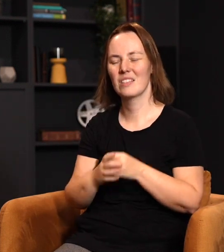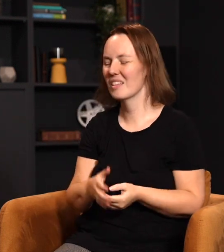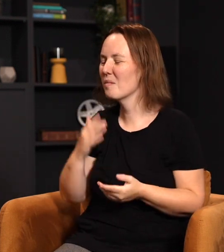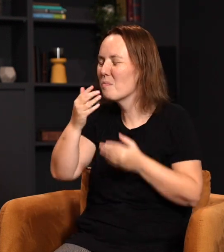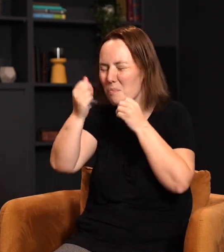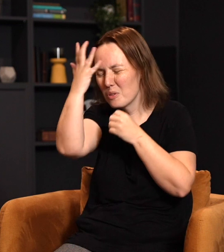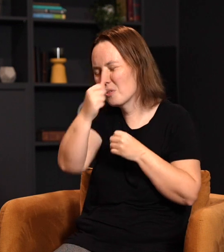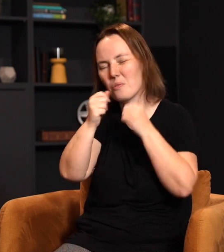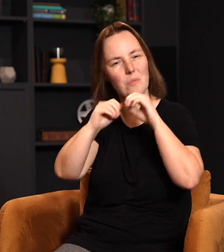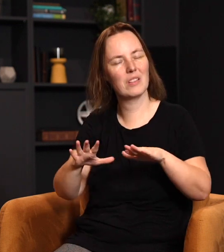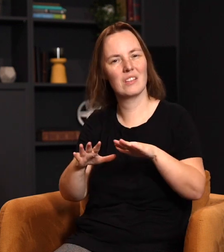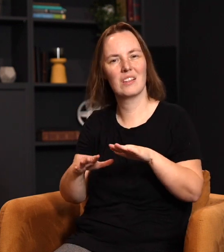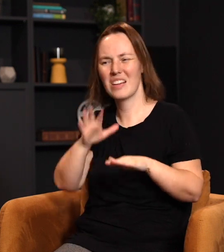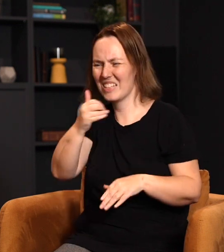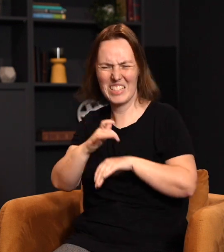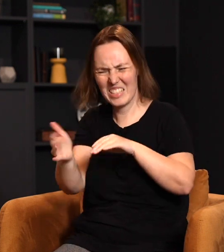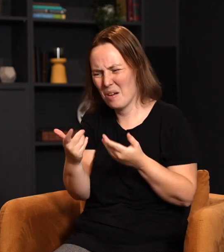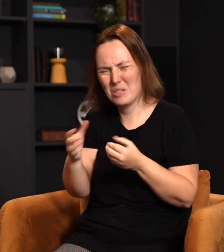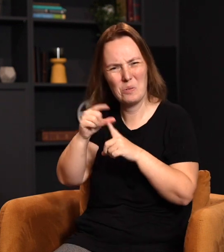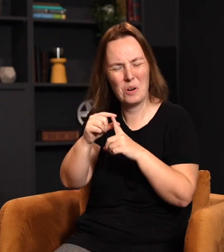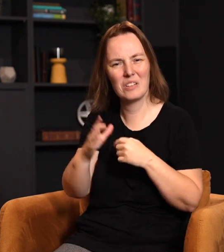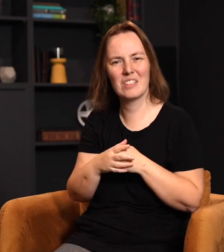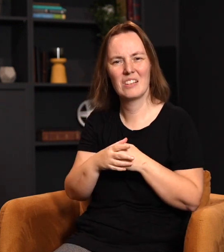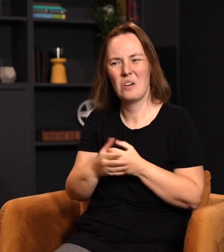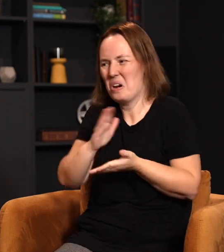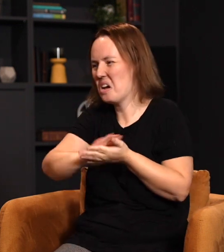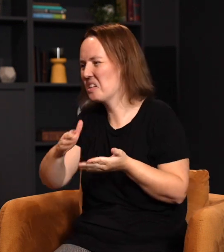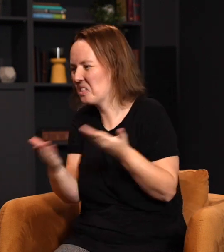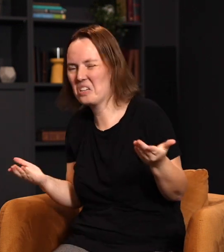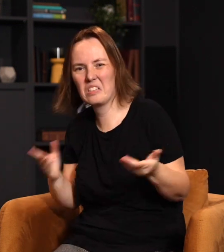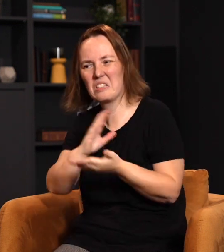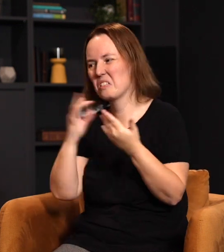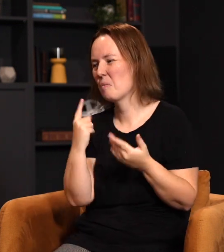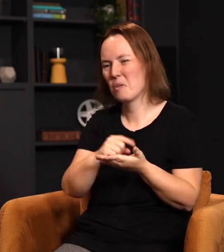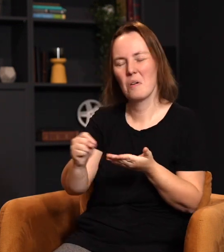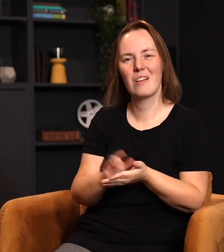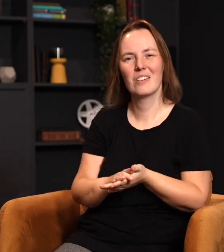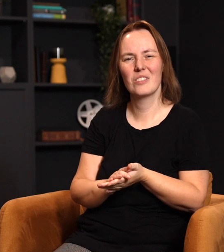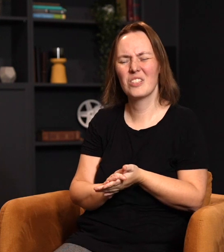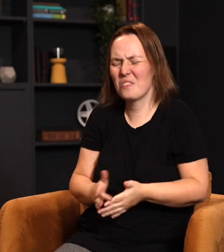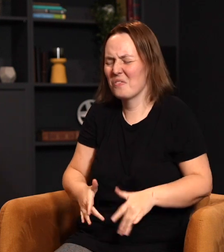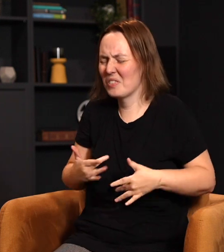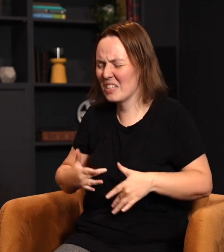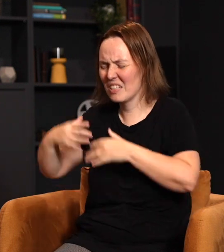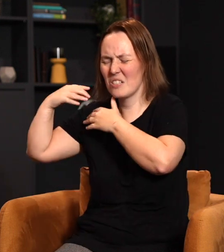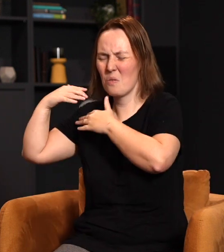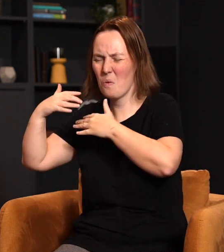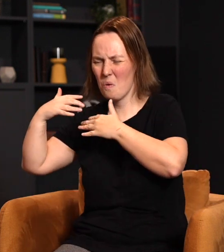Isn't that a beautiful blessing? I mean, that's not just empty words. That's not just a nice thing somebody wrote up. You get this sense of weight even